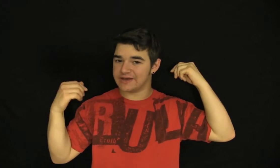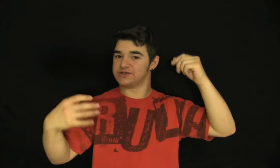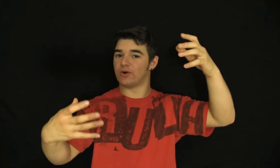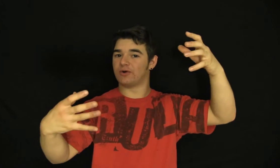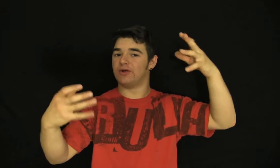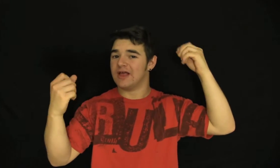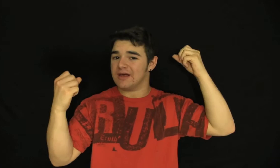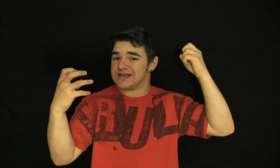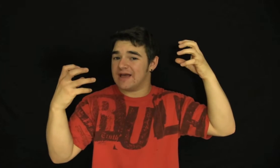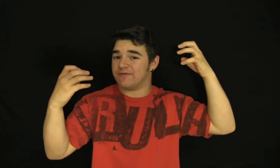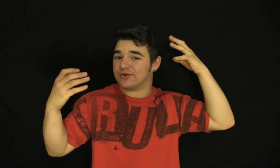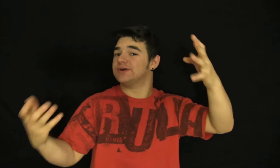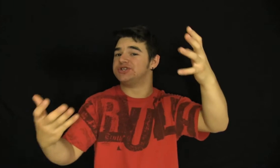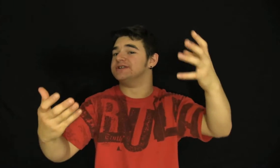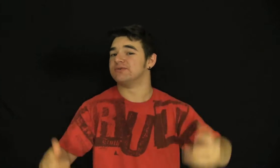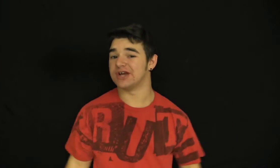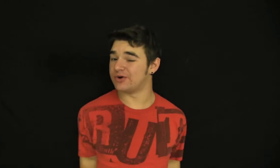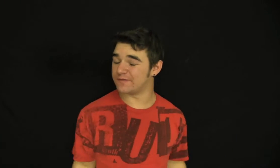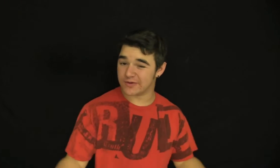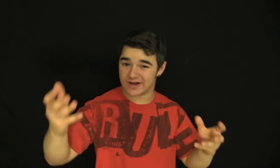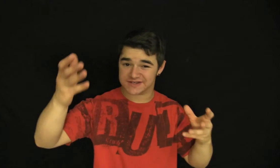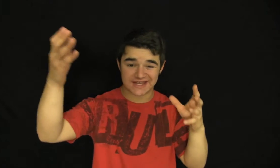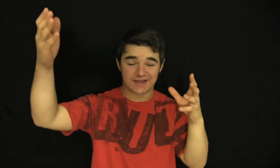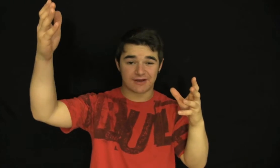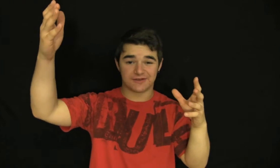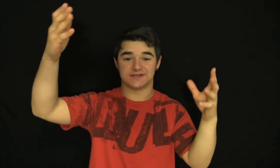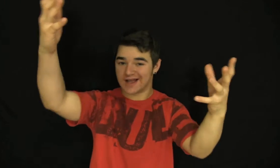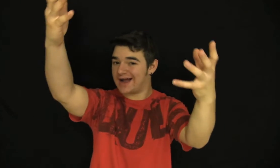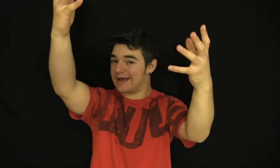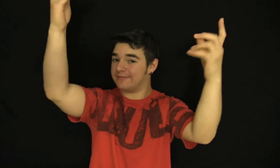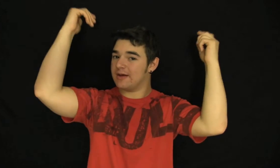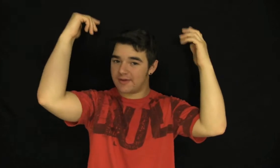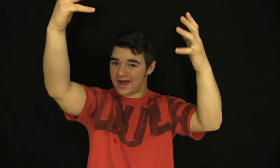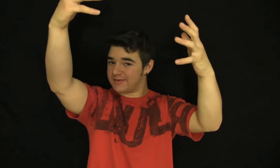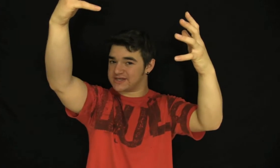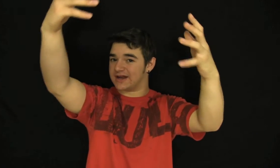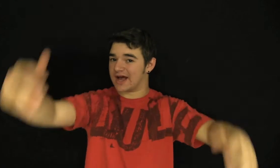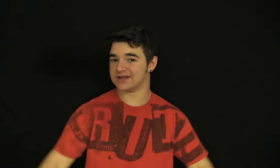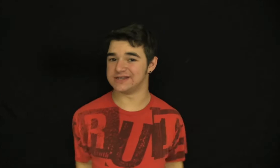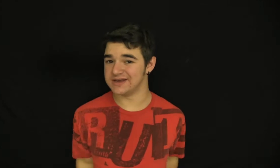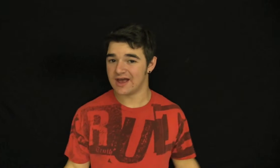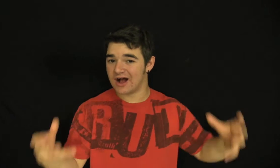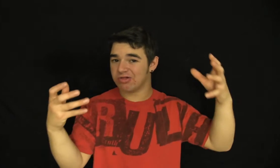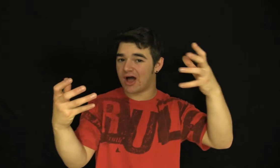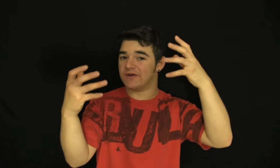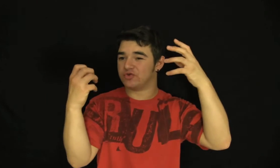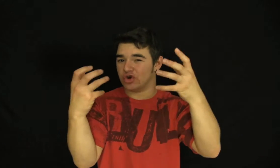historical time for Christians, which I don't know if anyone else is thinking about this like I am, but I'm excited. I could see a lot of good